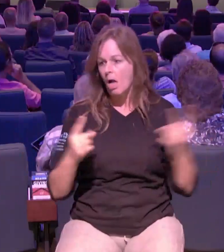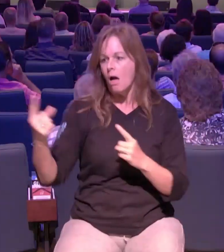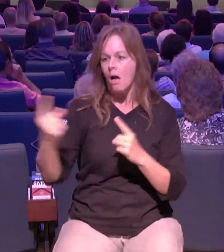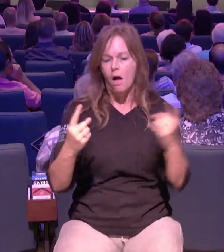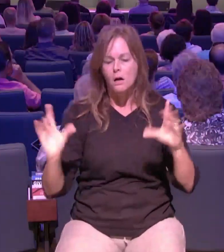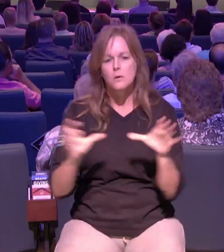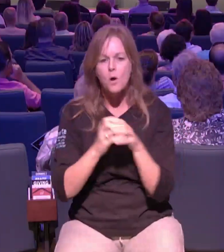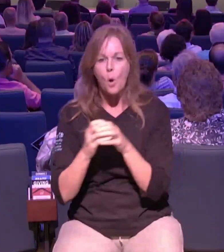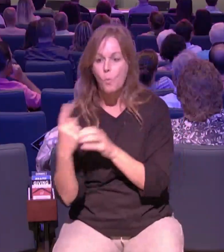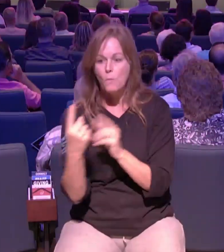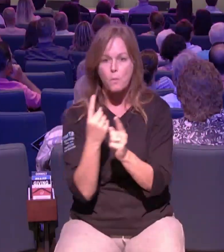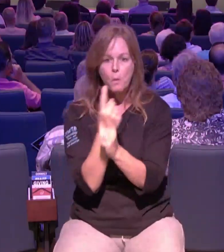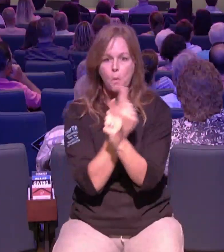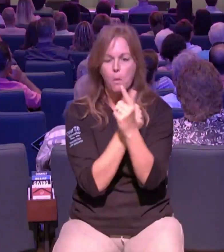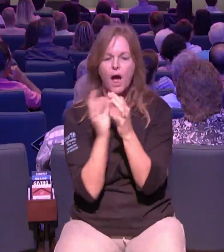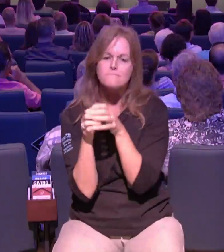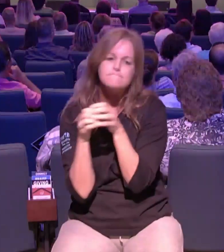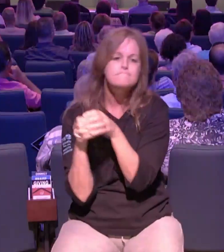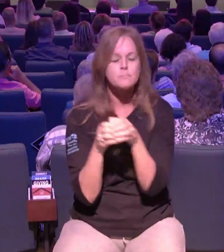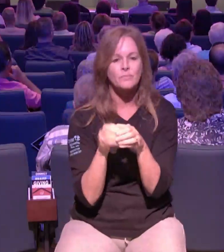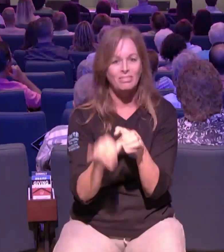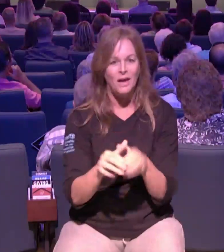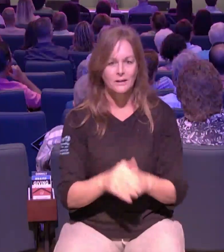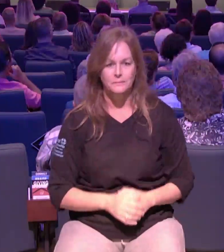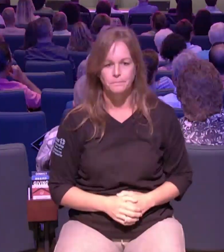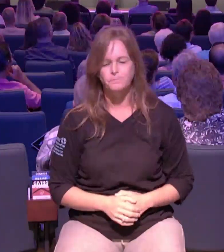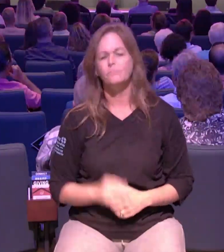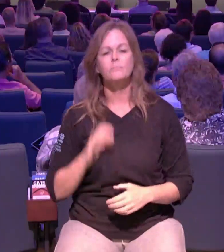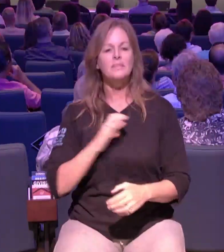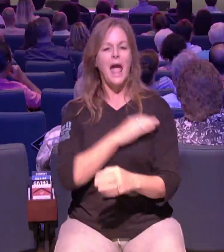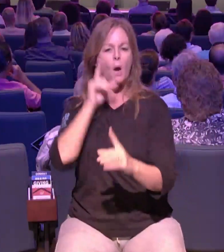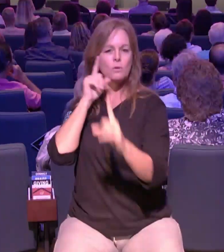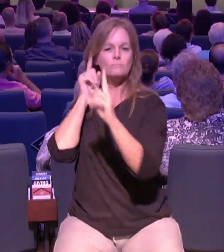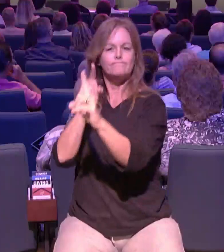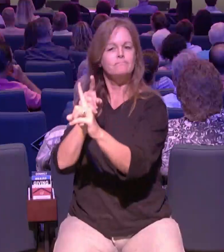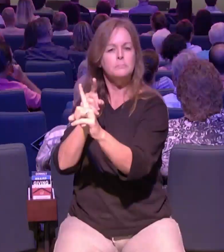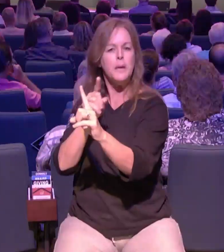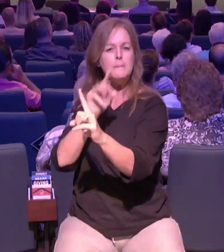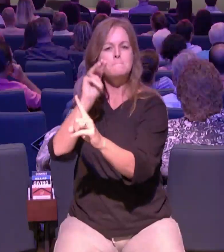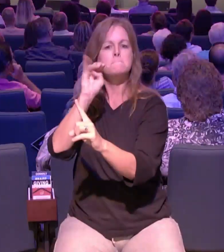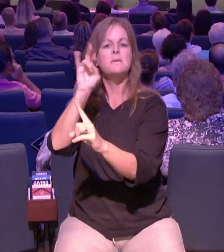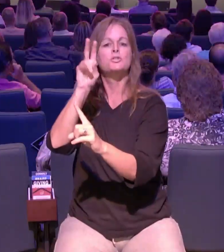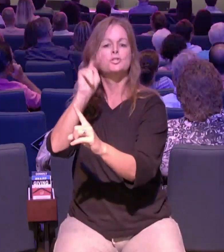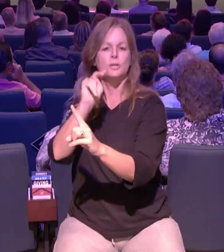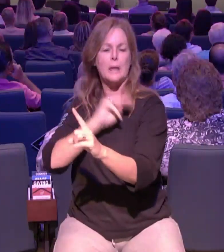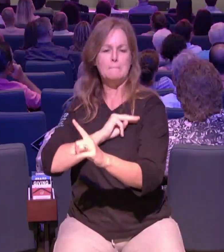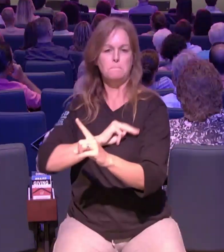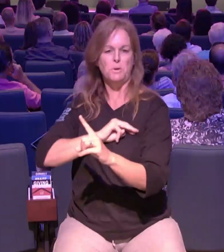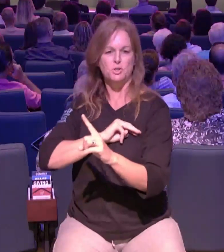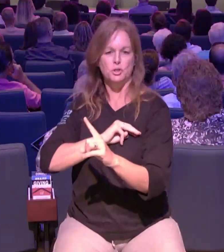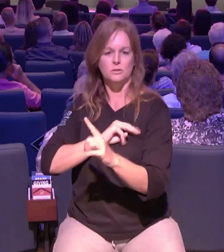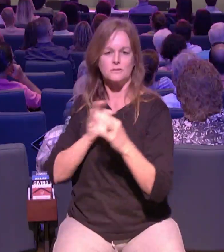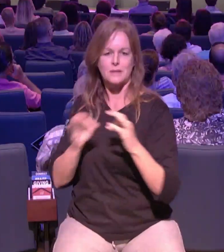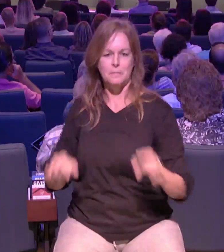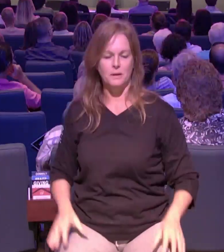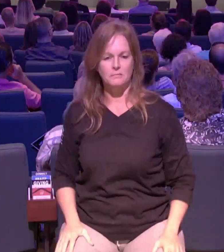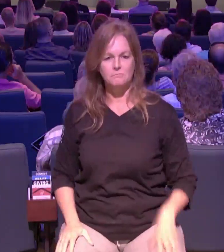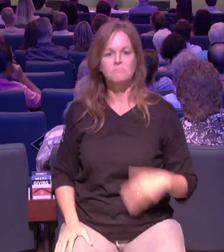say this together out loud we are called to impact our world with the love and the message of jesus christ